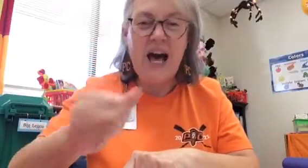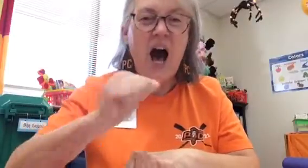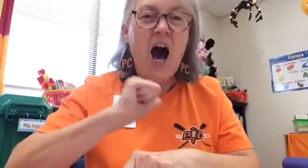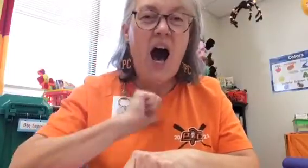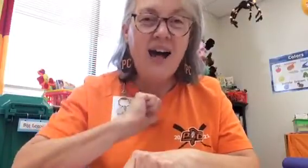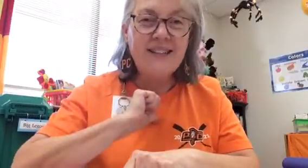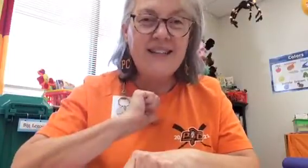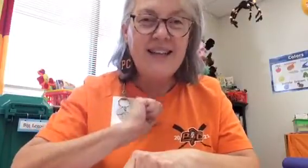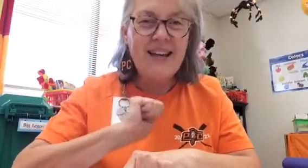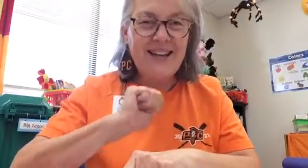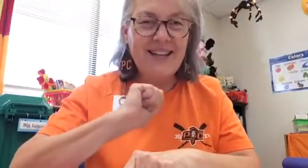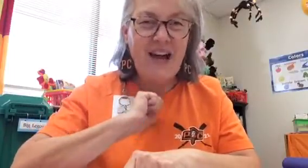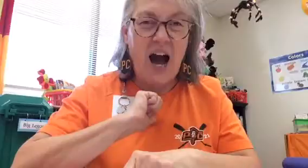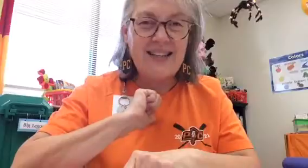Hot, gut.